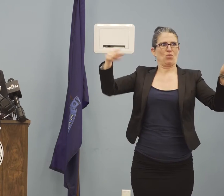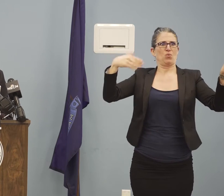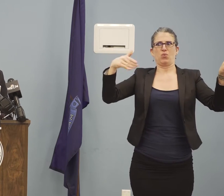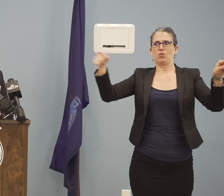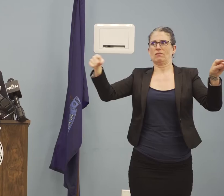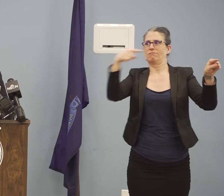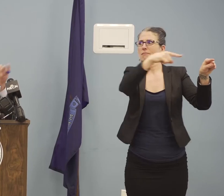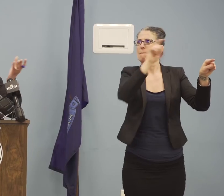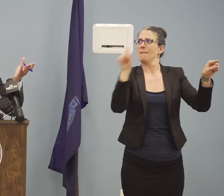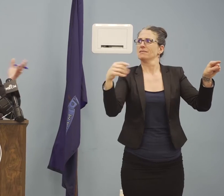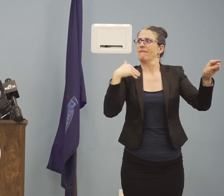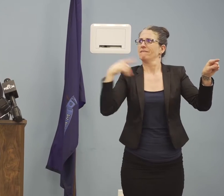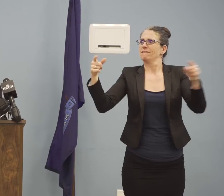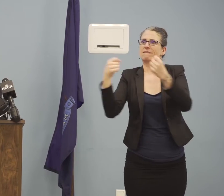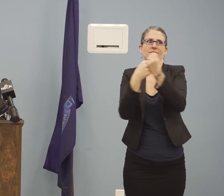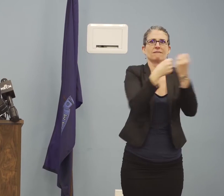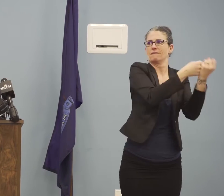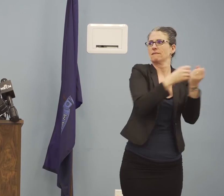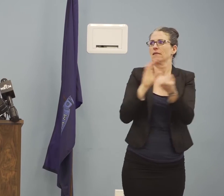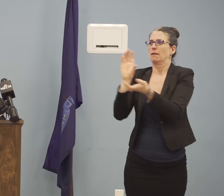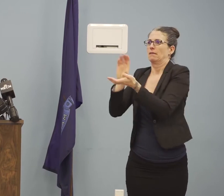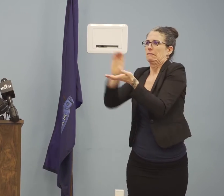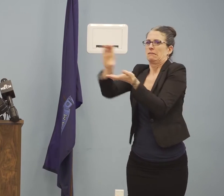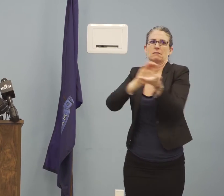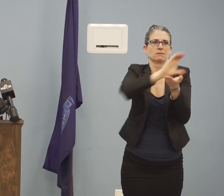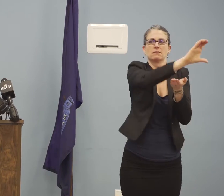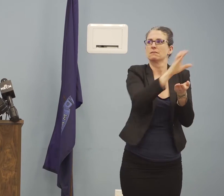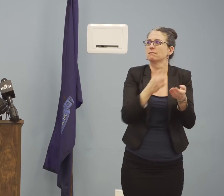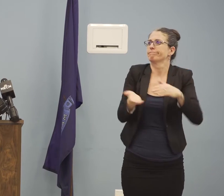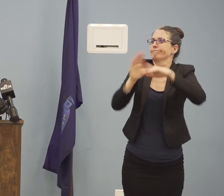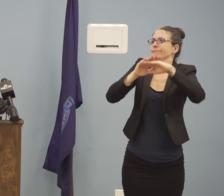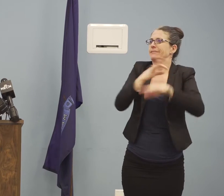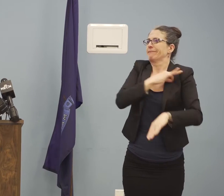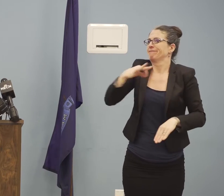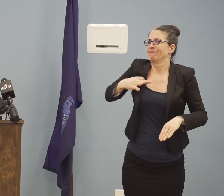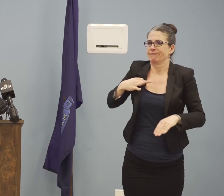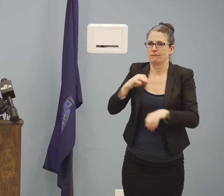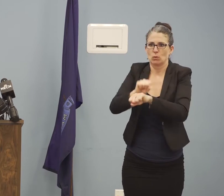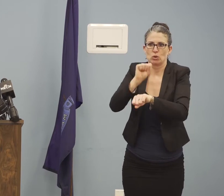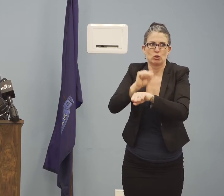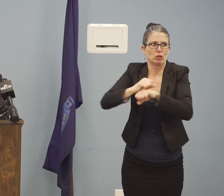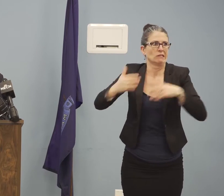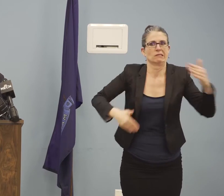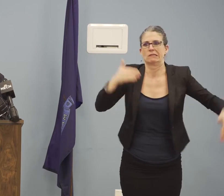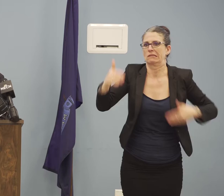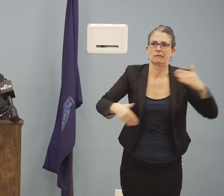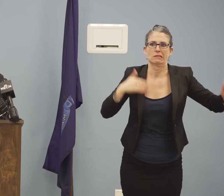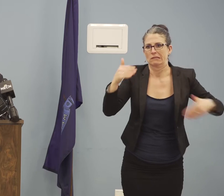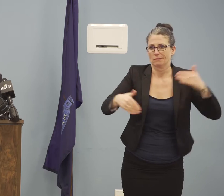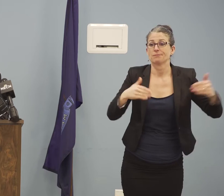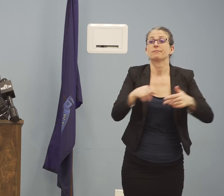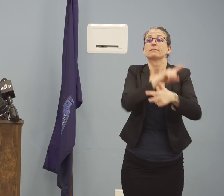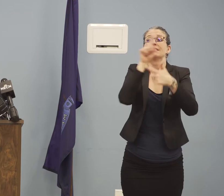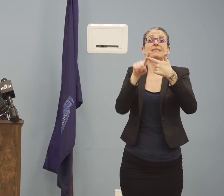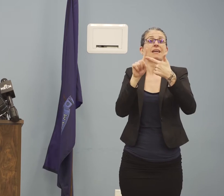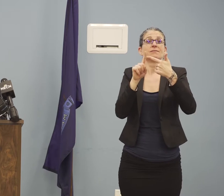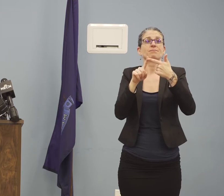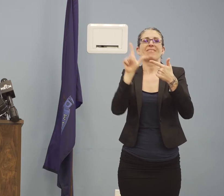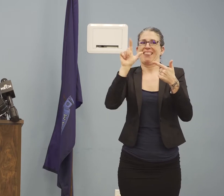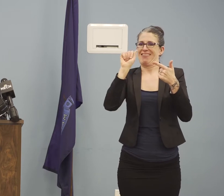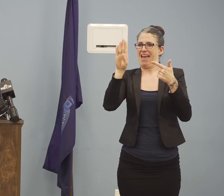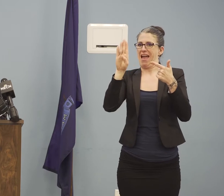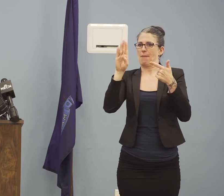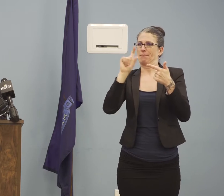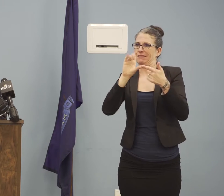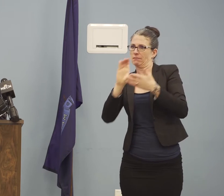that funding for, for which we are very thankful, is to ensure that our laboratory, again, has all the ingredients